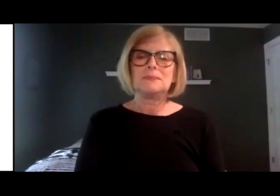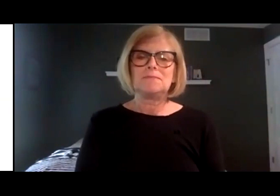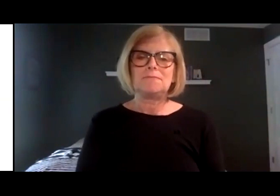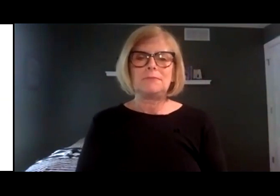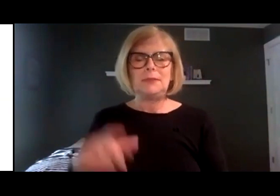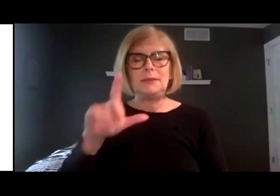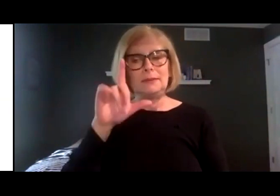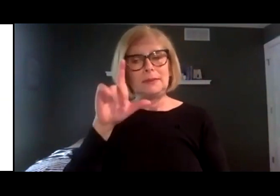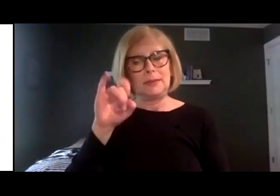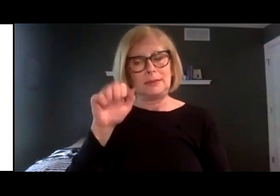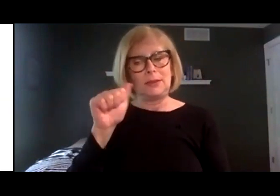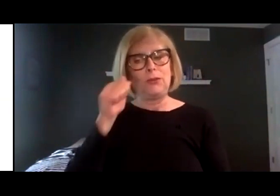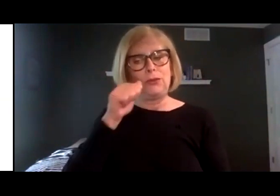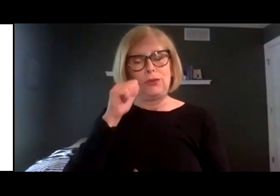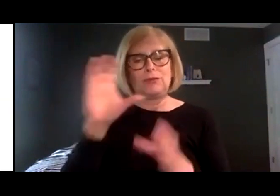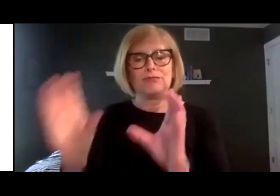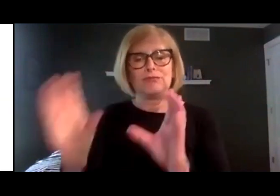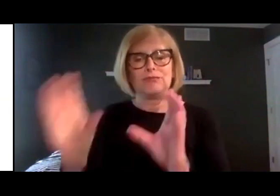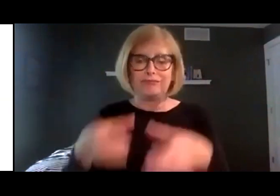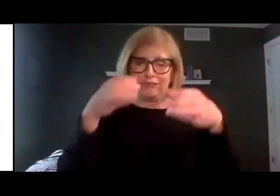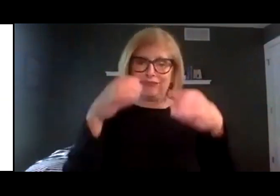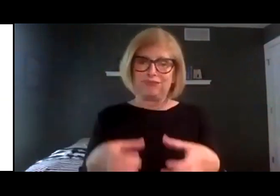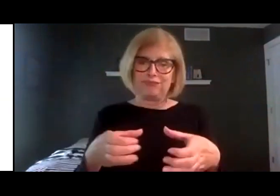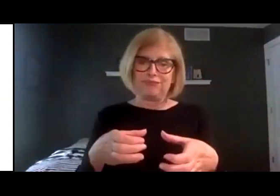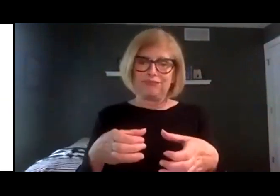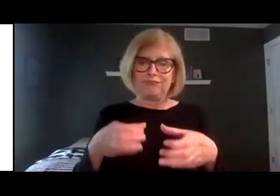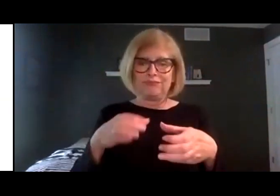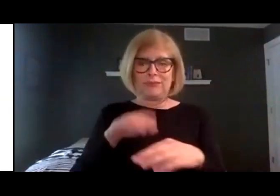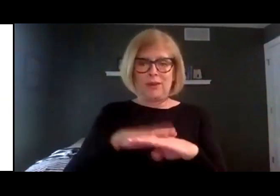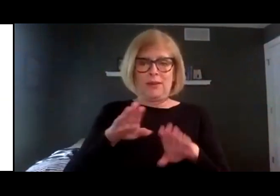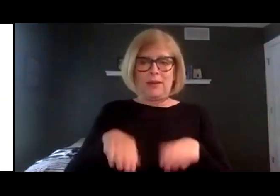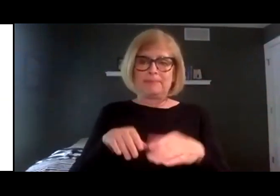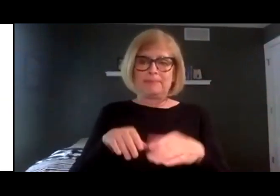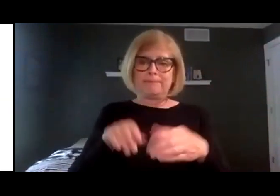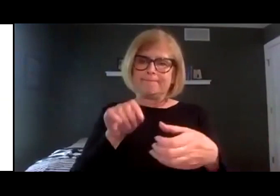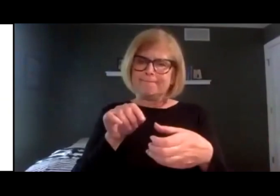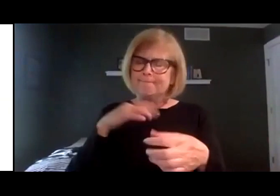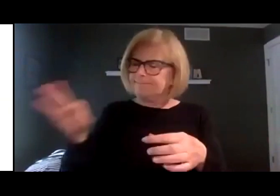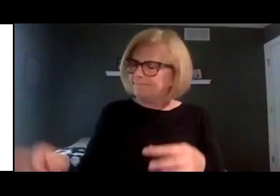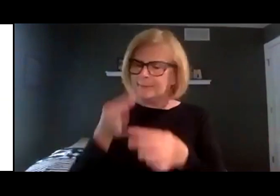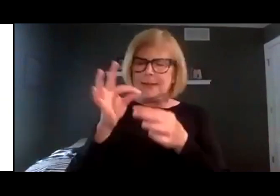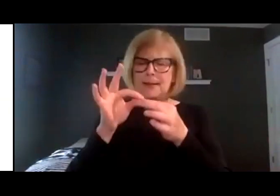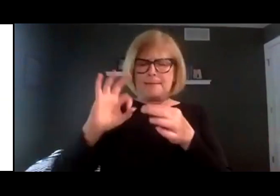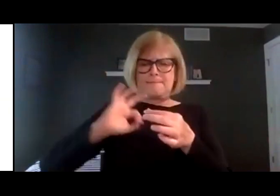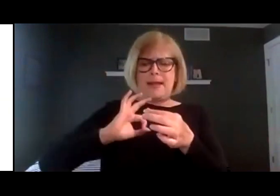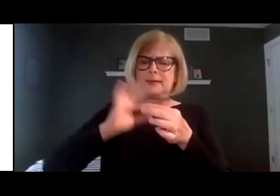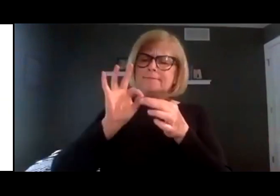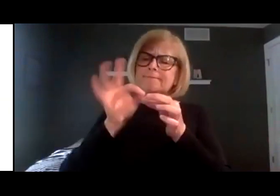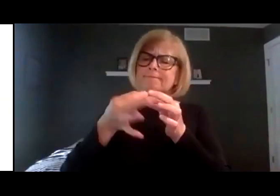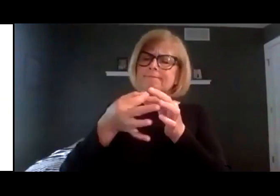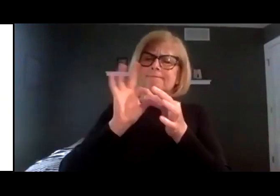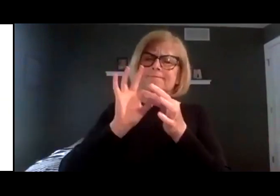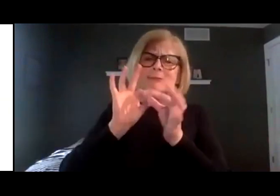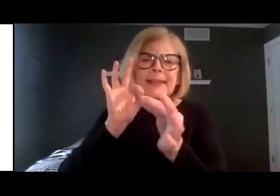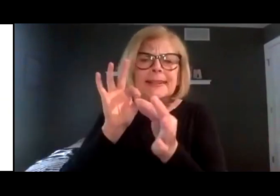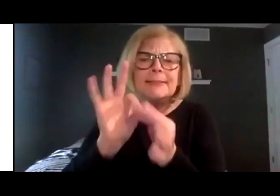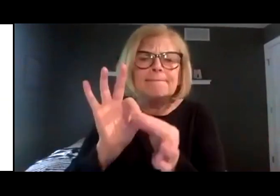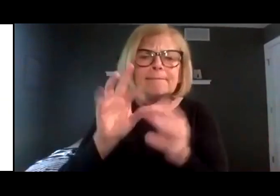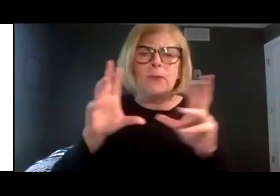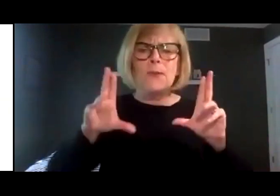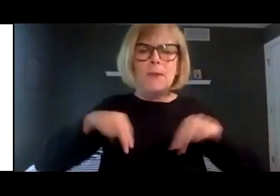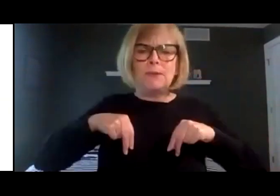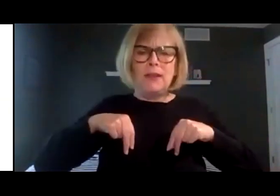Lisa sat down with Corduroy on her lap and began to sew a button on his overalls.